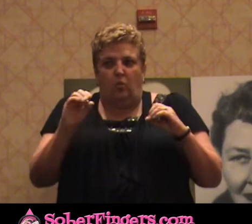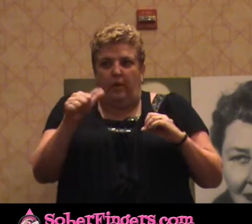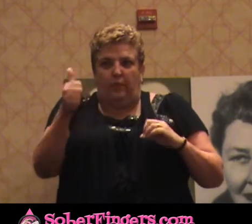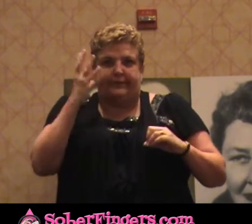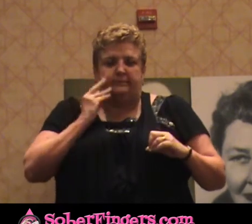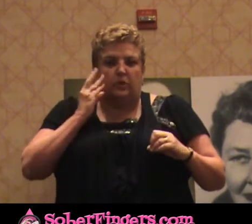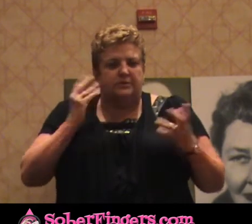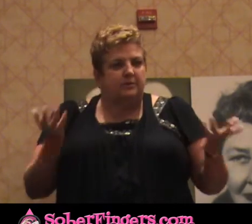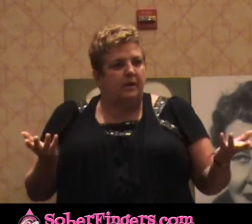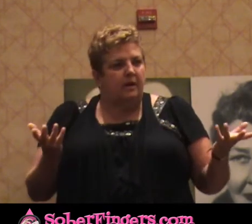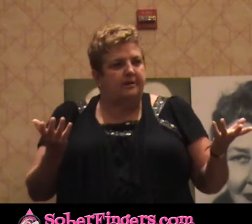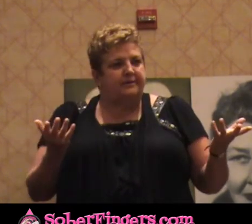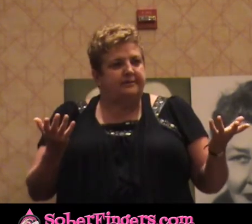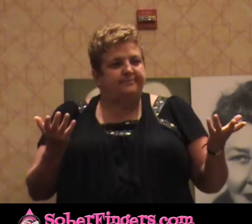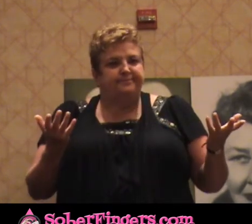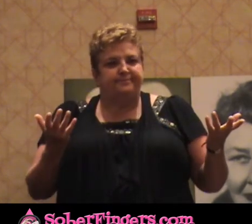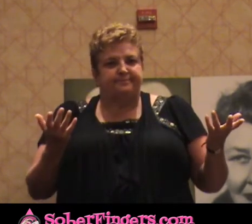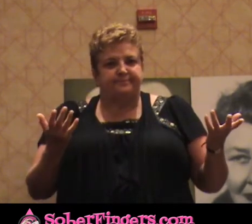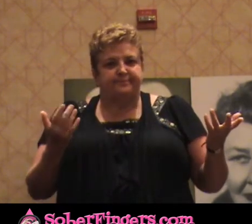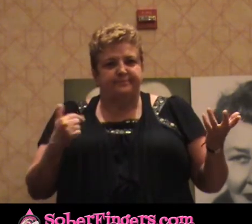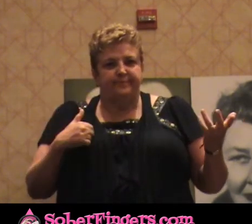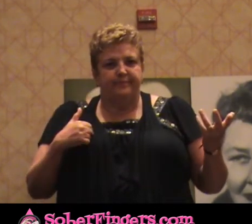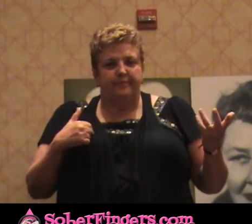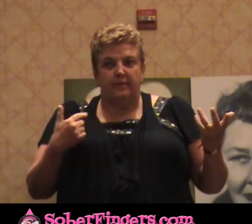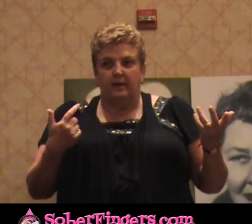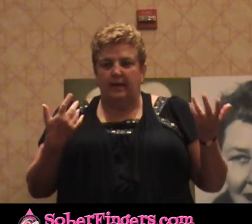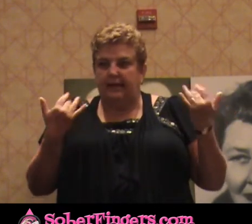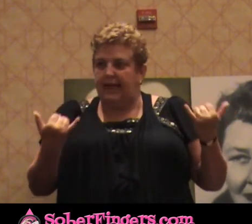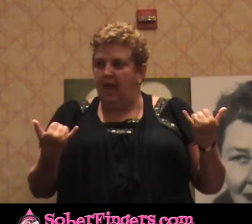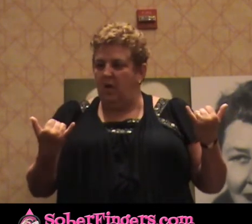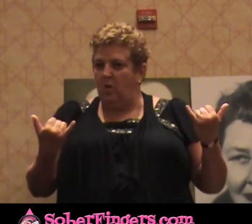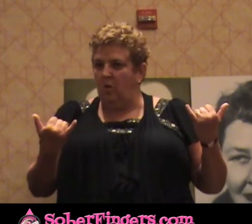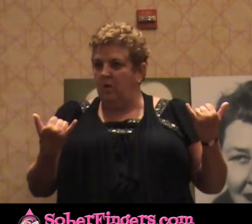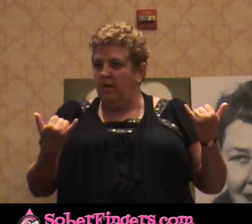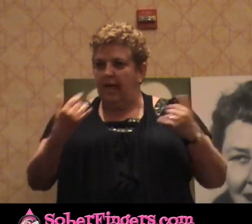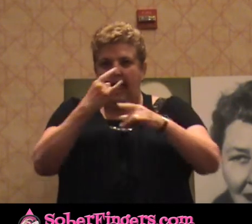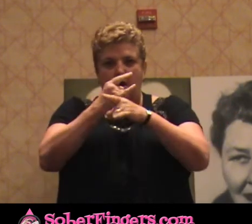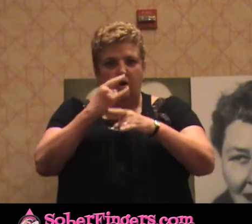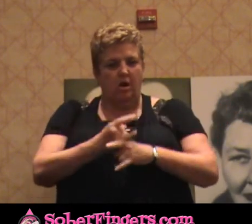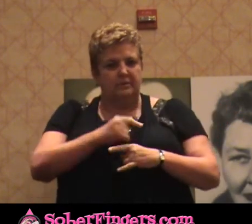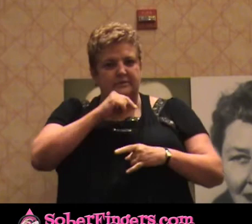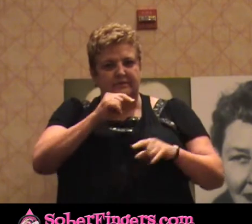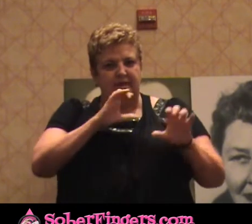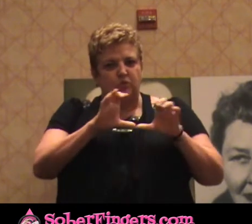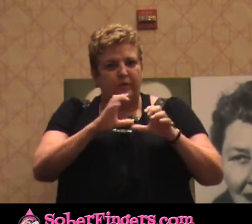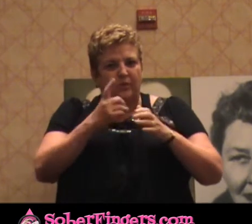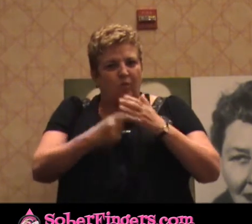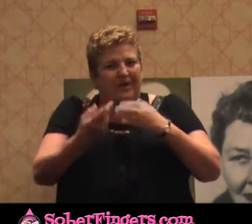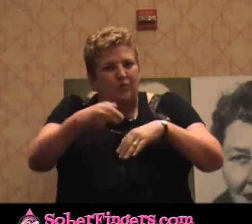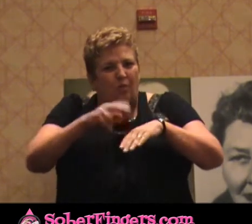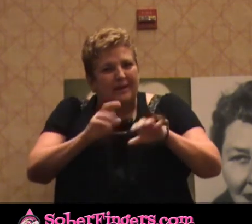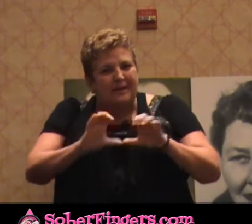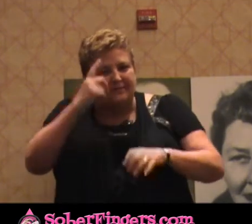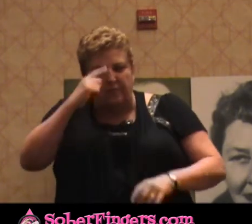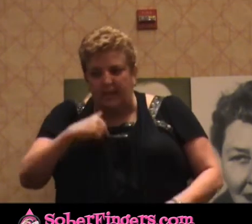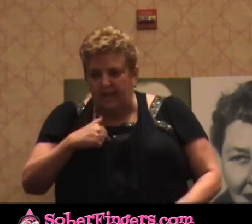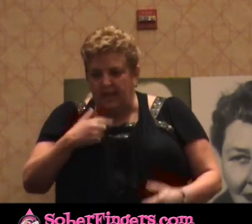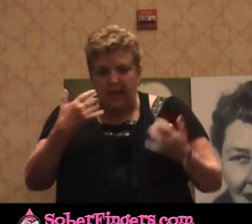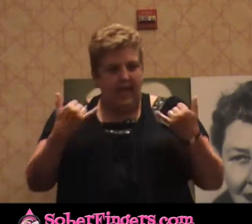I live in a state of oblivion. And now all of a sudden alcohol is not doing what it normally does for me. And now I am present for the